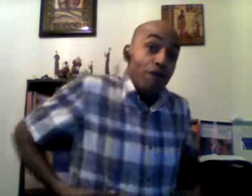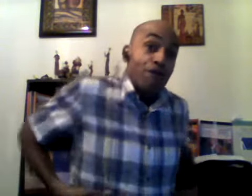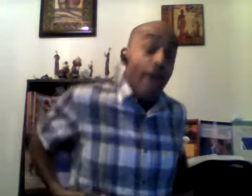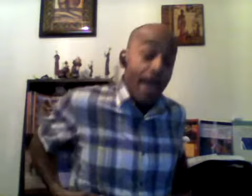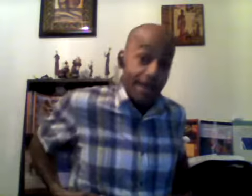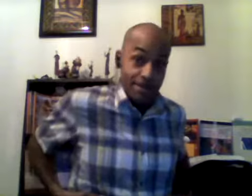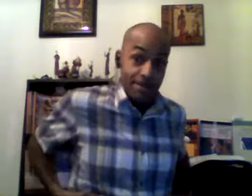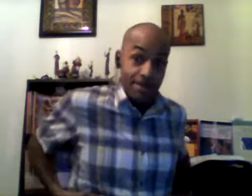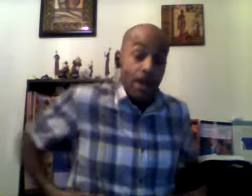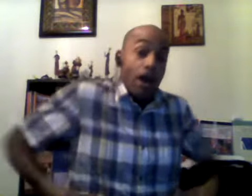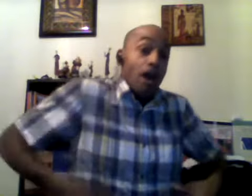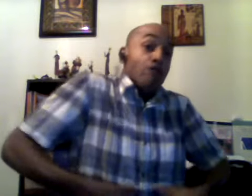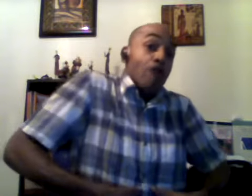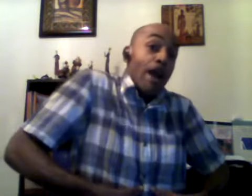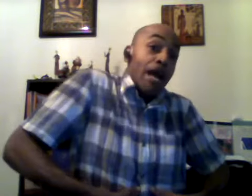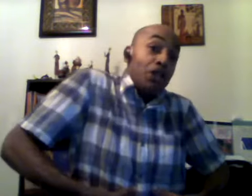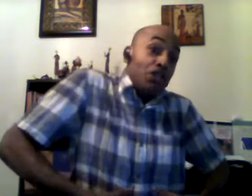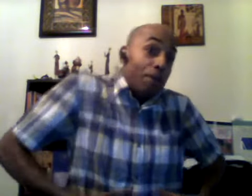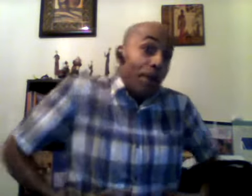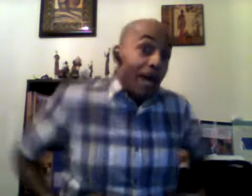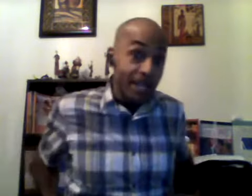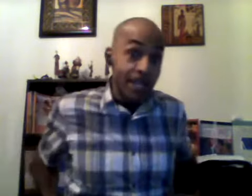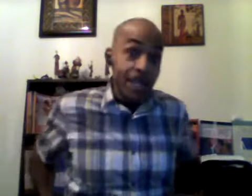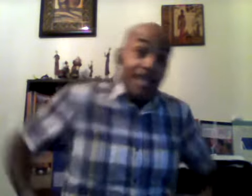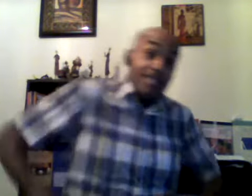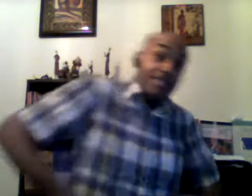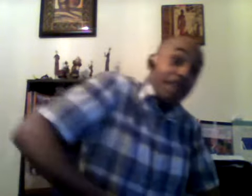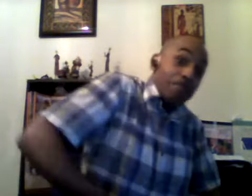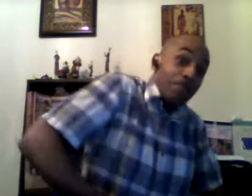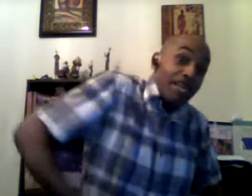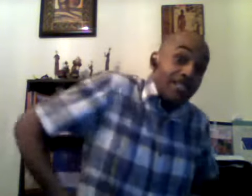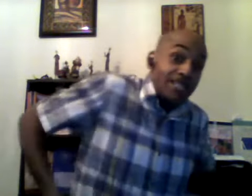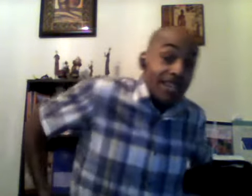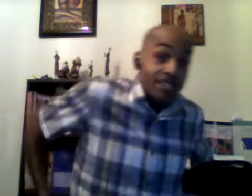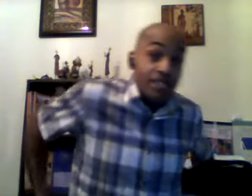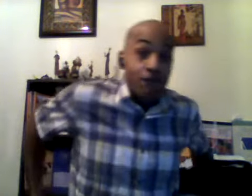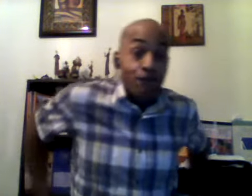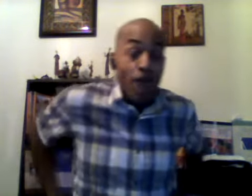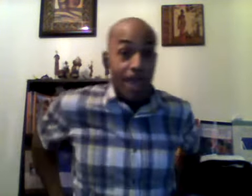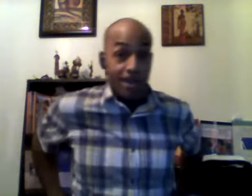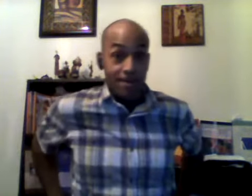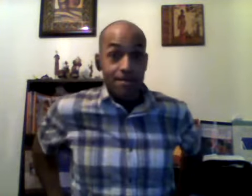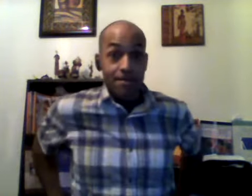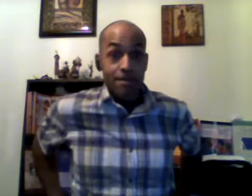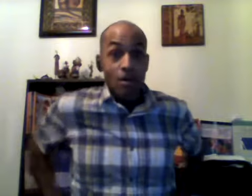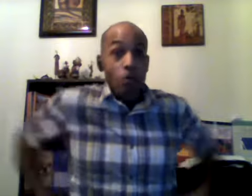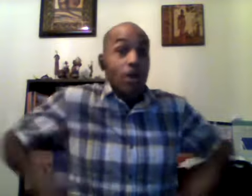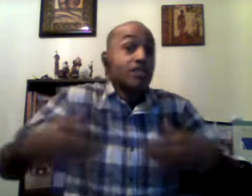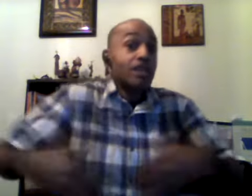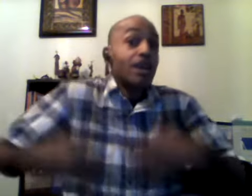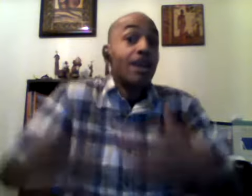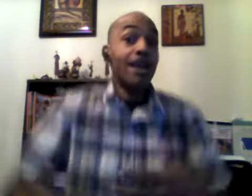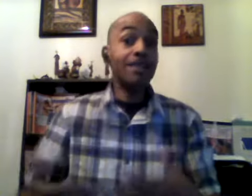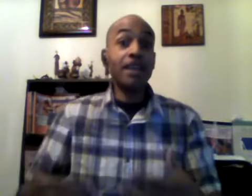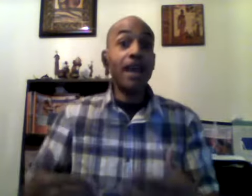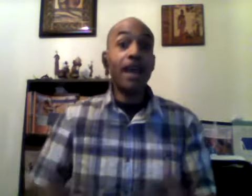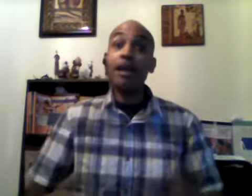fat around the belly it's that mid-section fat where it's collecting at